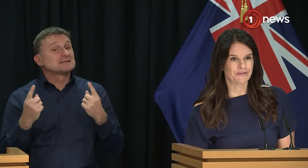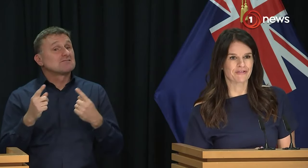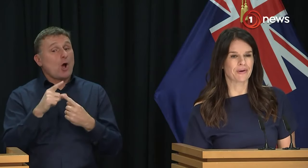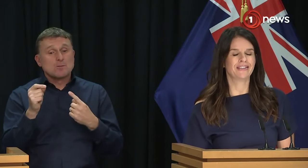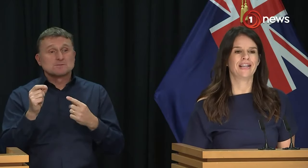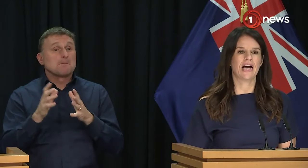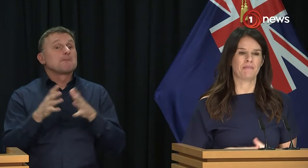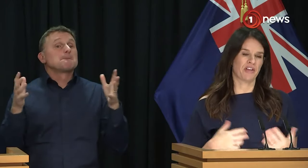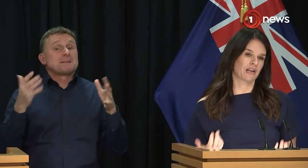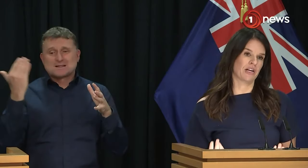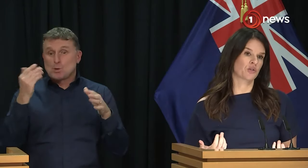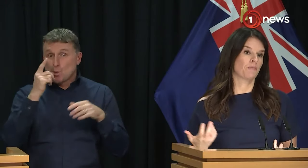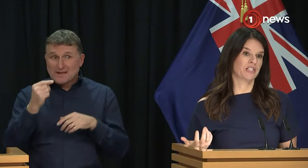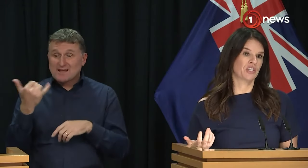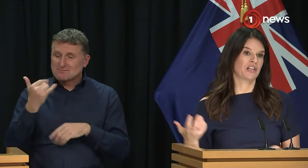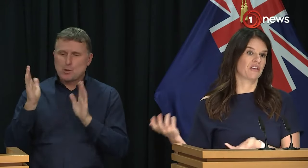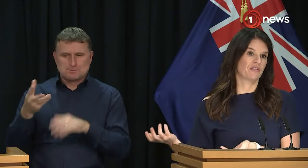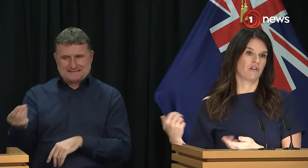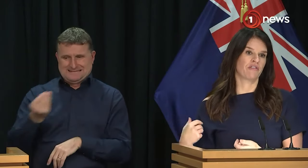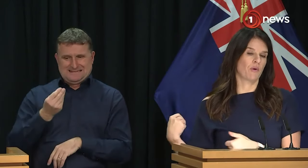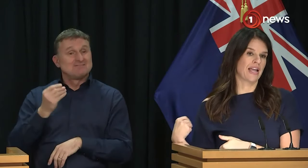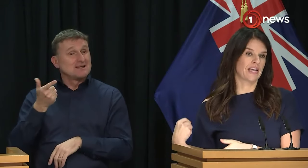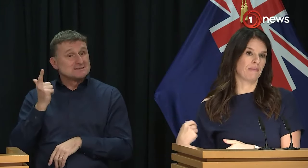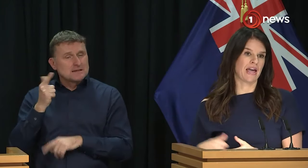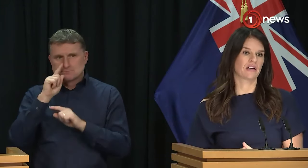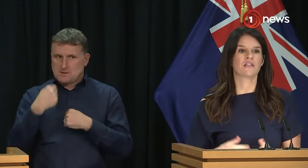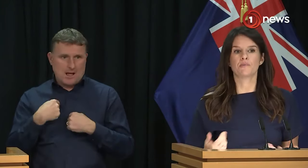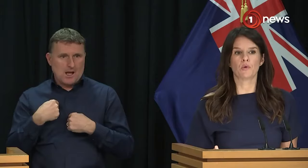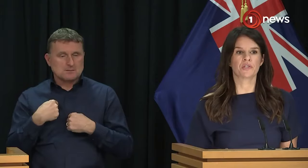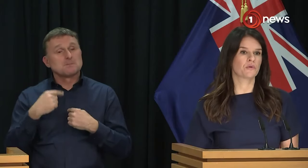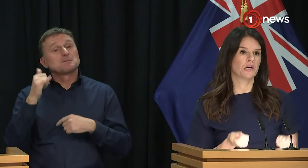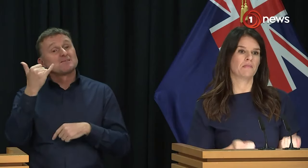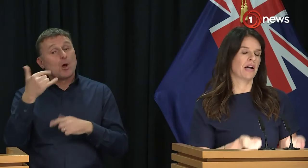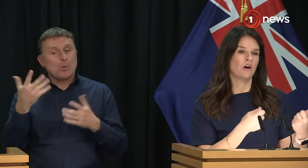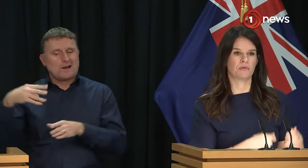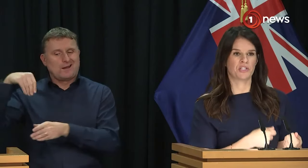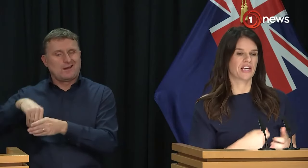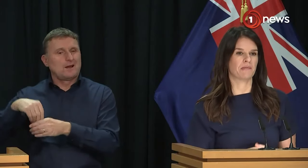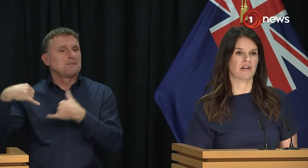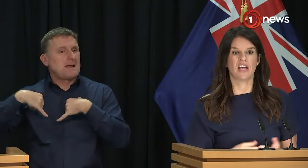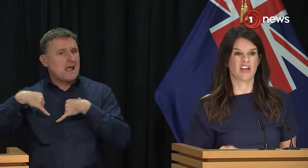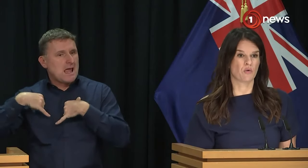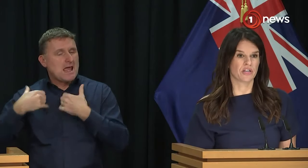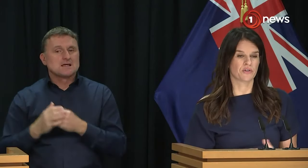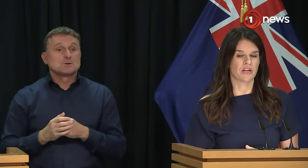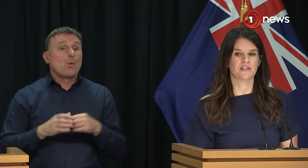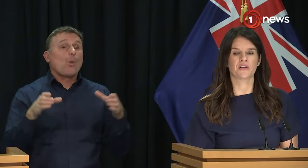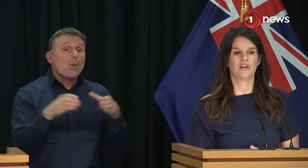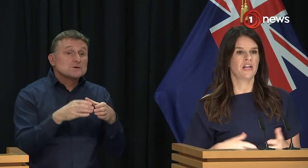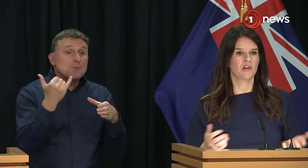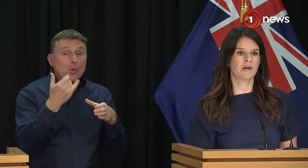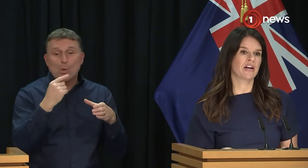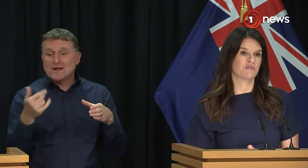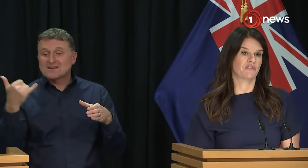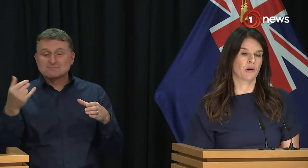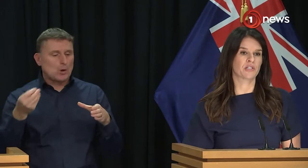take phones off everyone, but they can make sure potentially that they're off and away in a bag. Smaller schools might opt to take them in and they already do that.